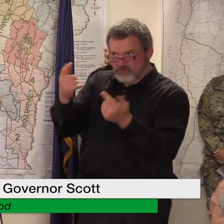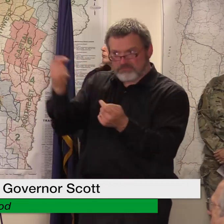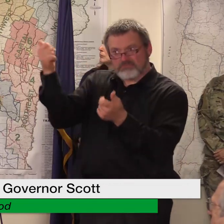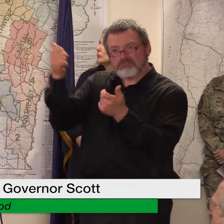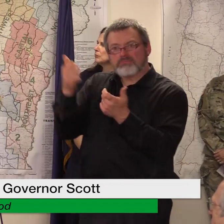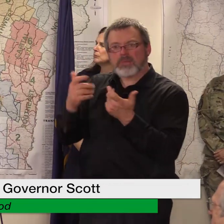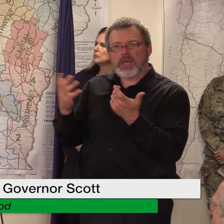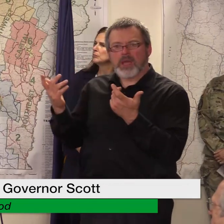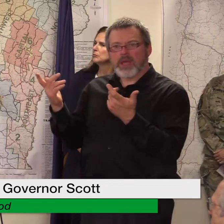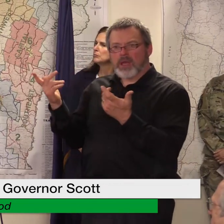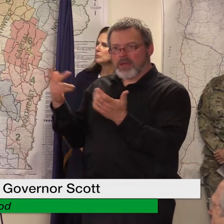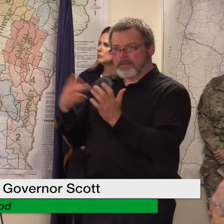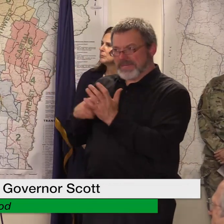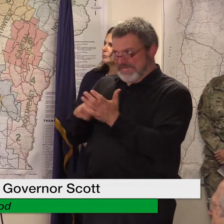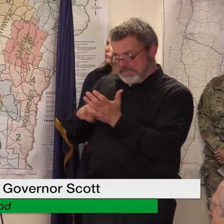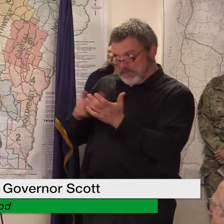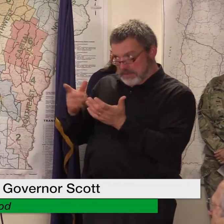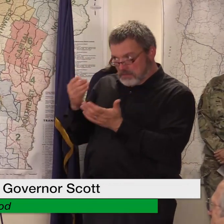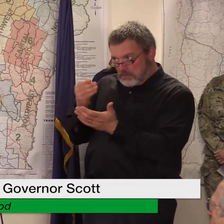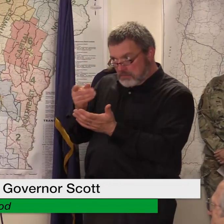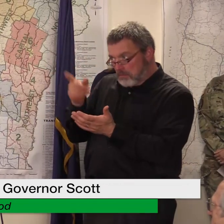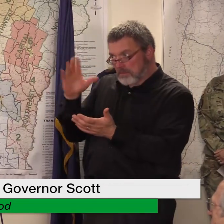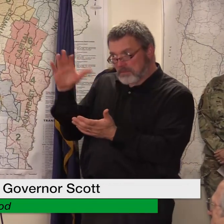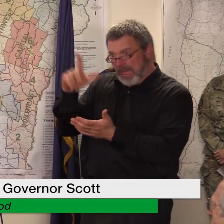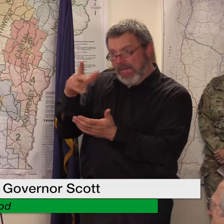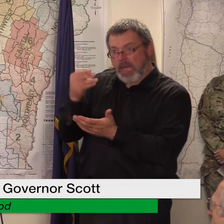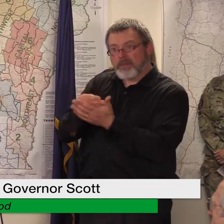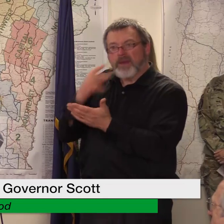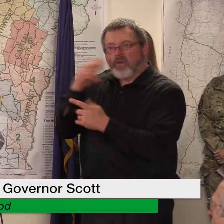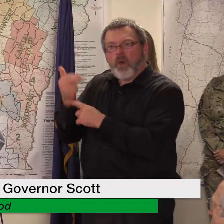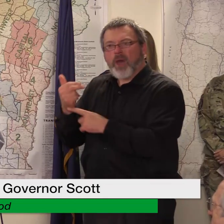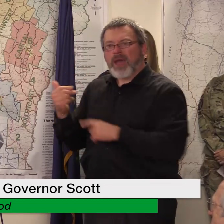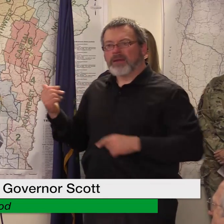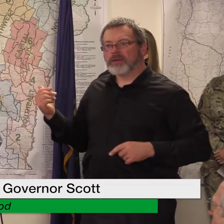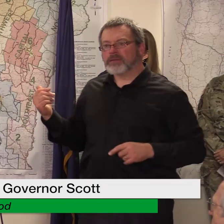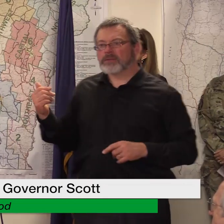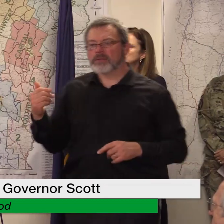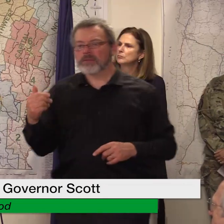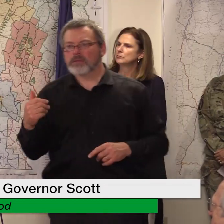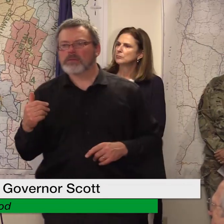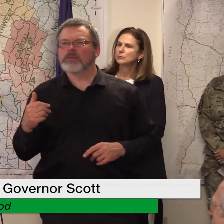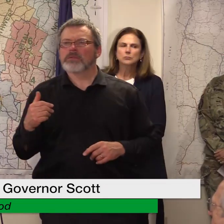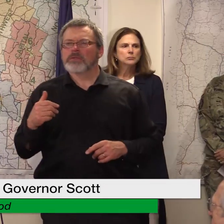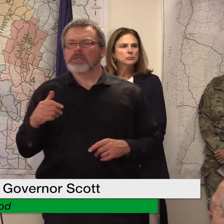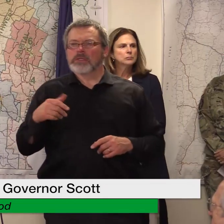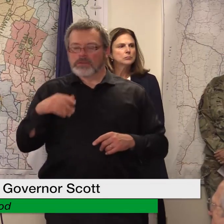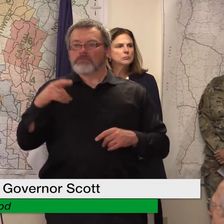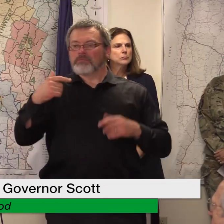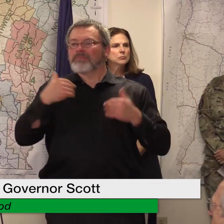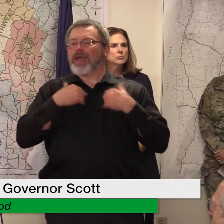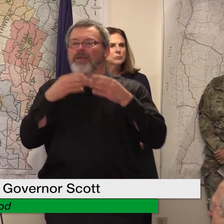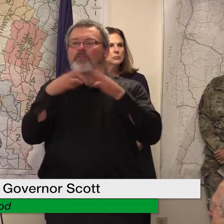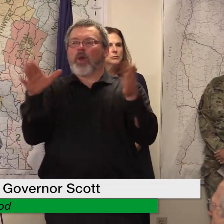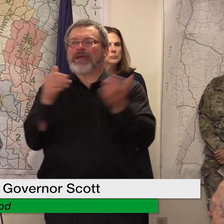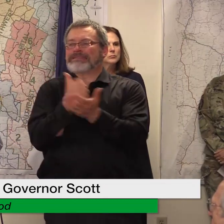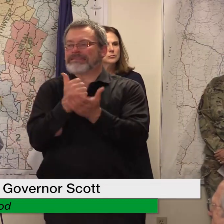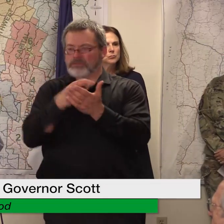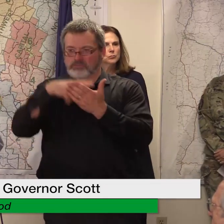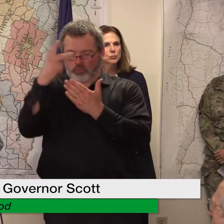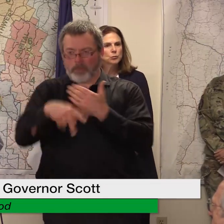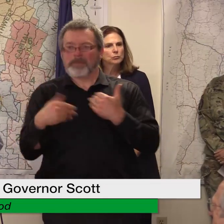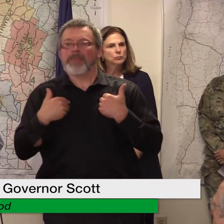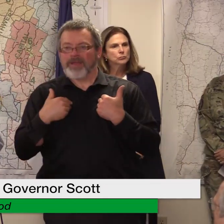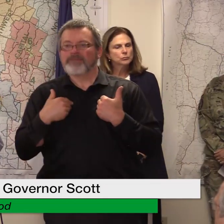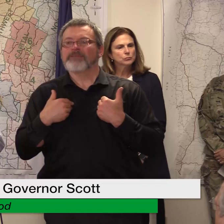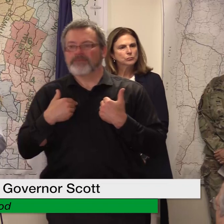yeah well again it is the ga program that we have and uh secretary samuelson is probably on the line can describe